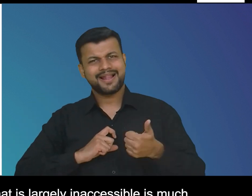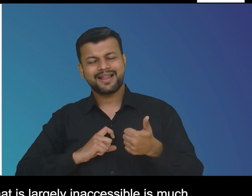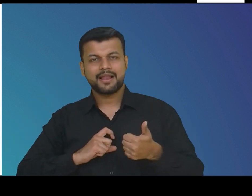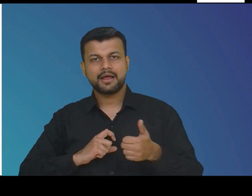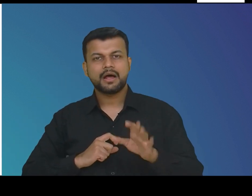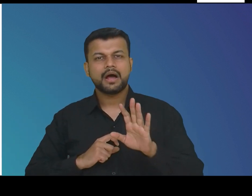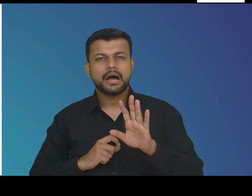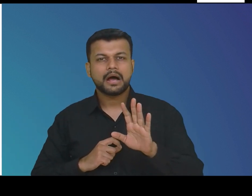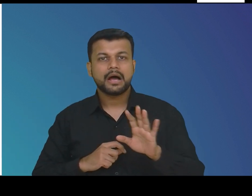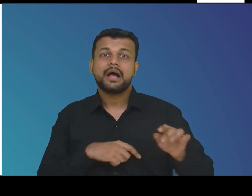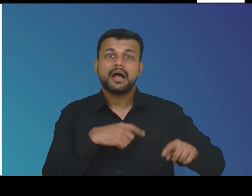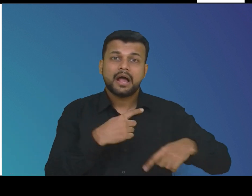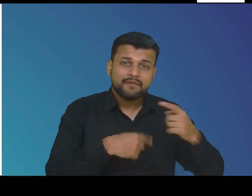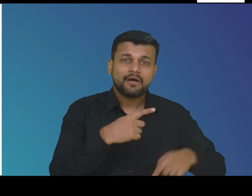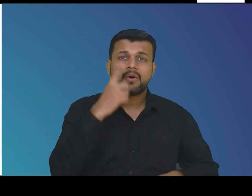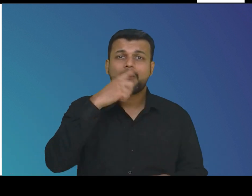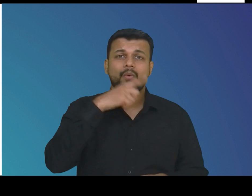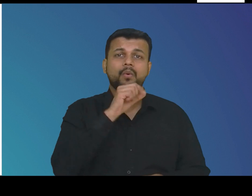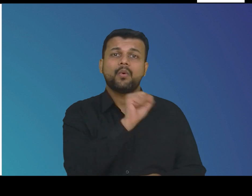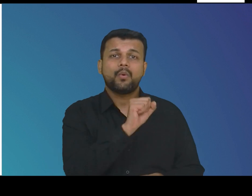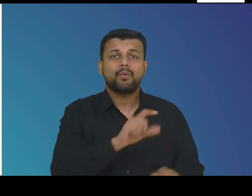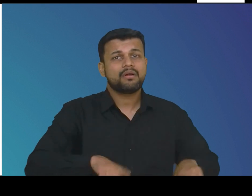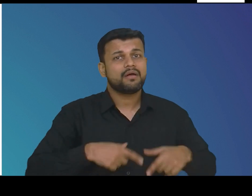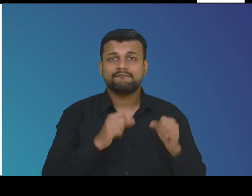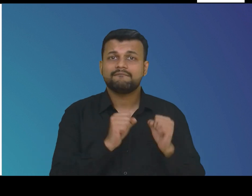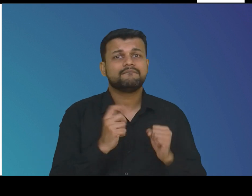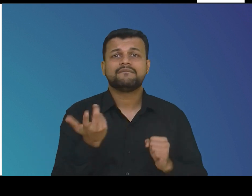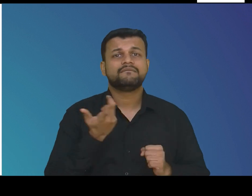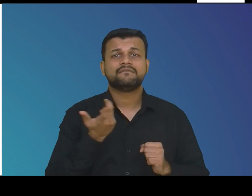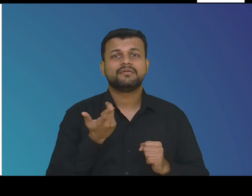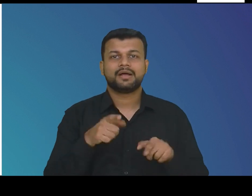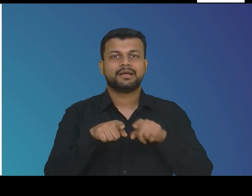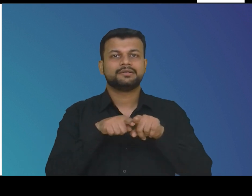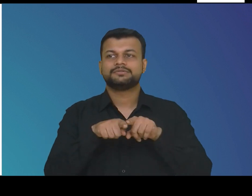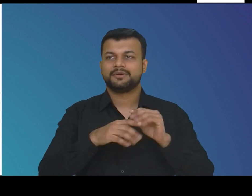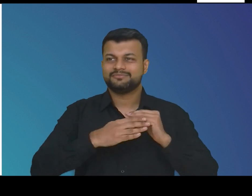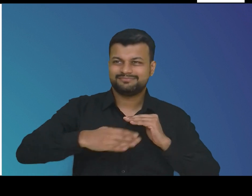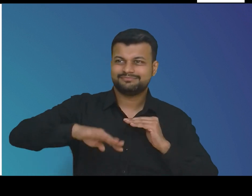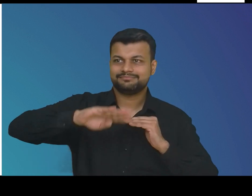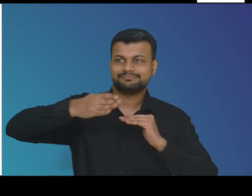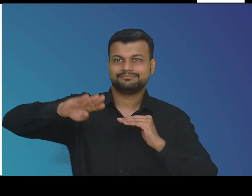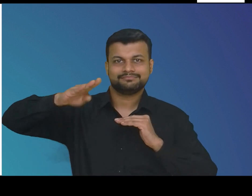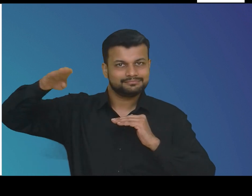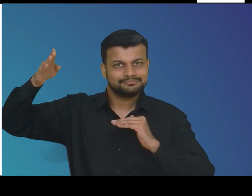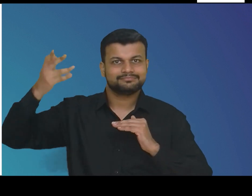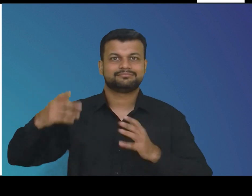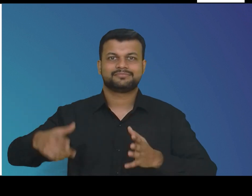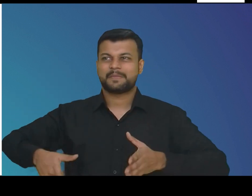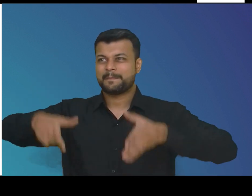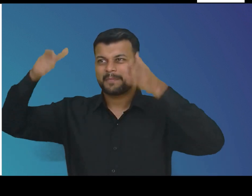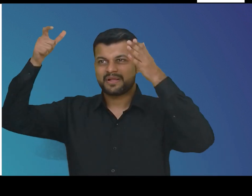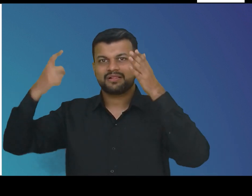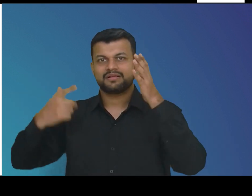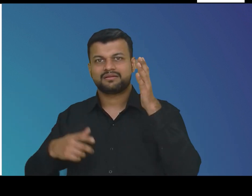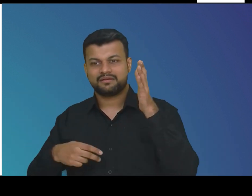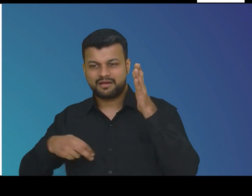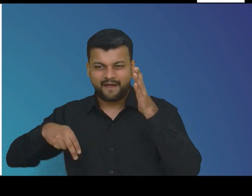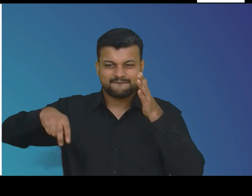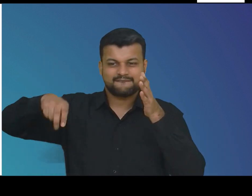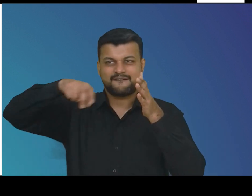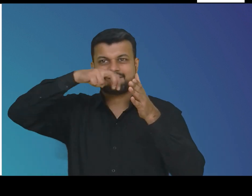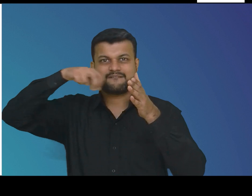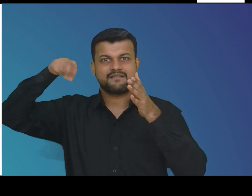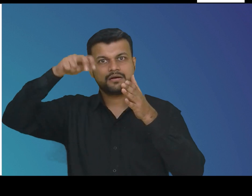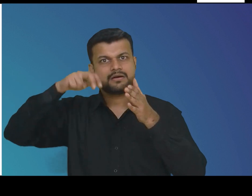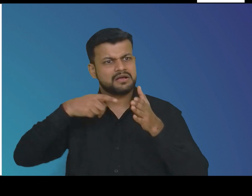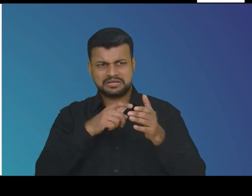stairs they say are some of the hardest challenges they need to overcome daily these athletes that